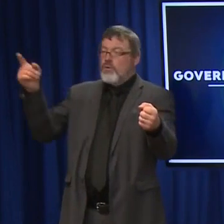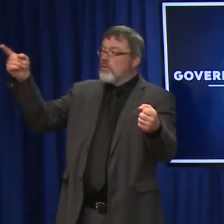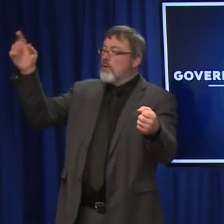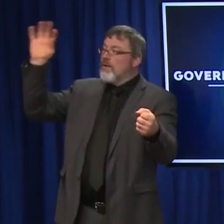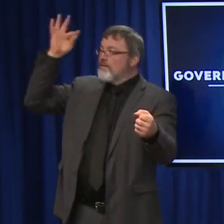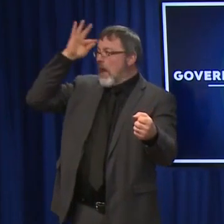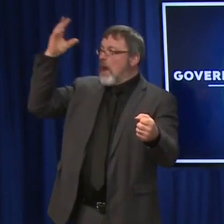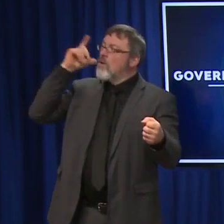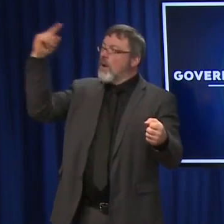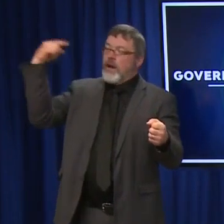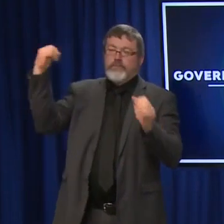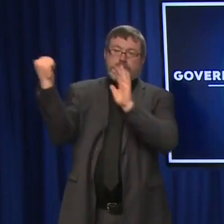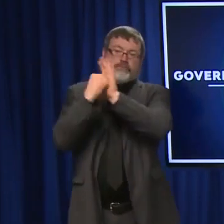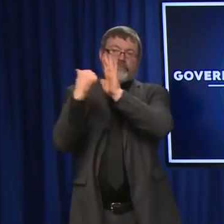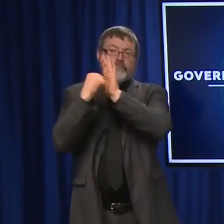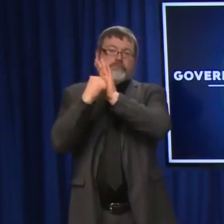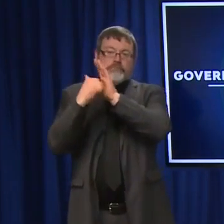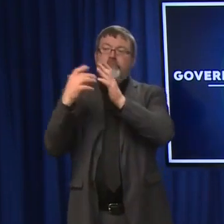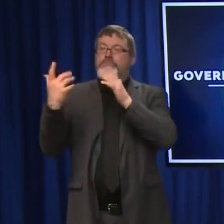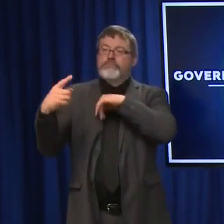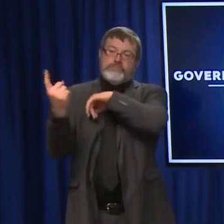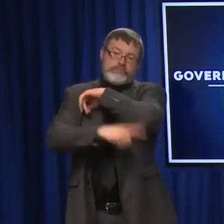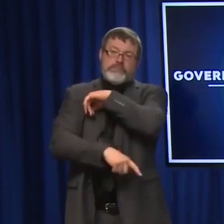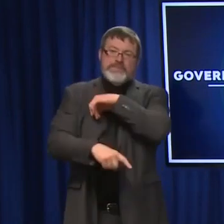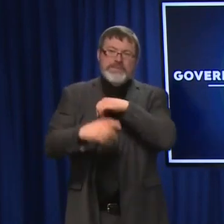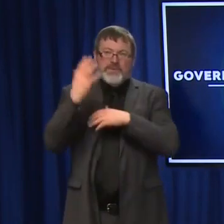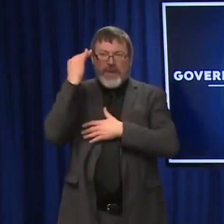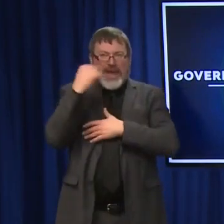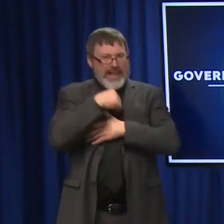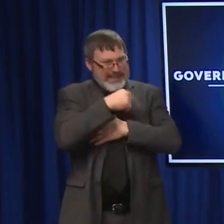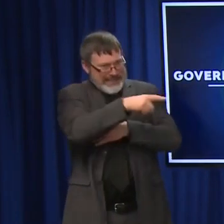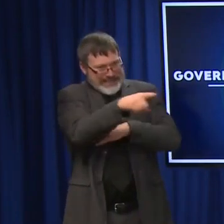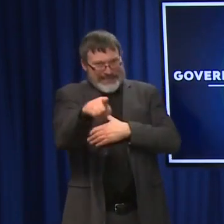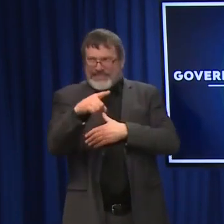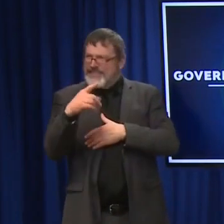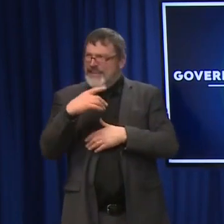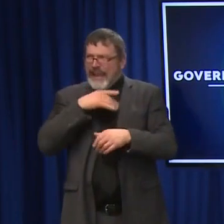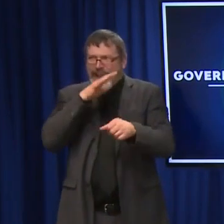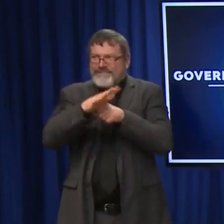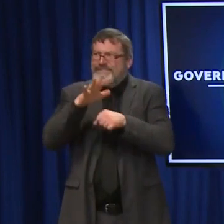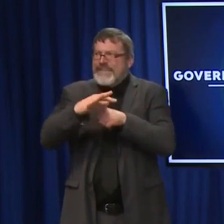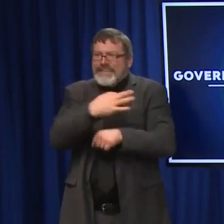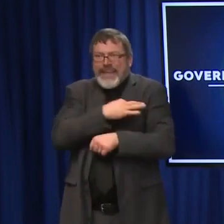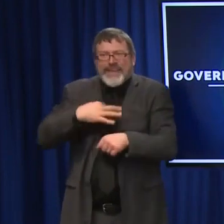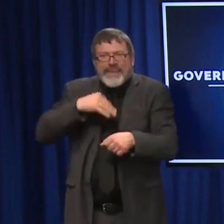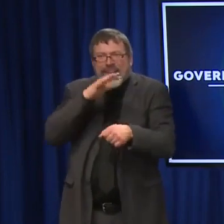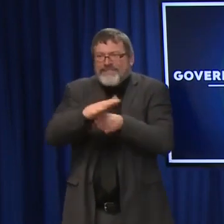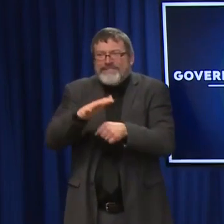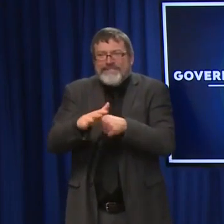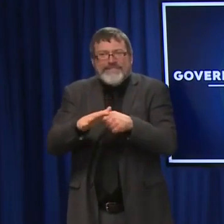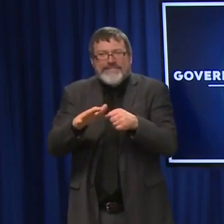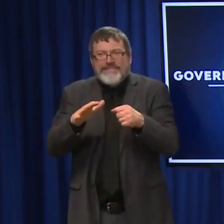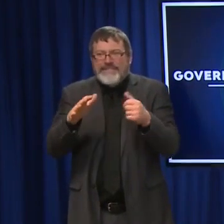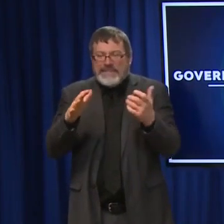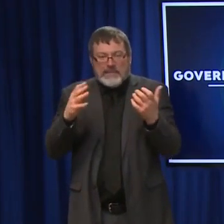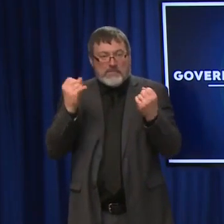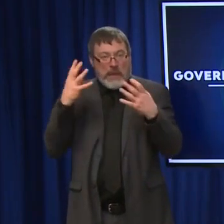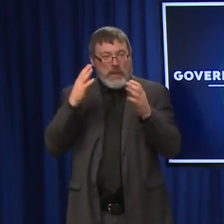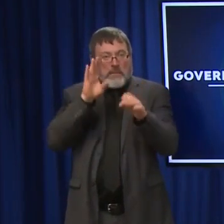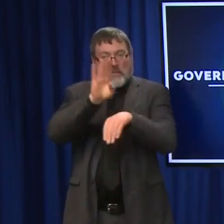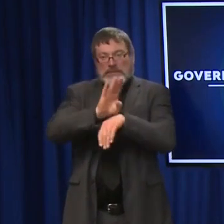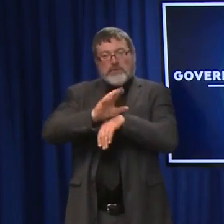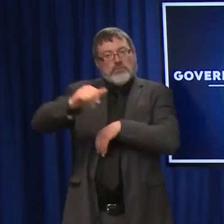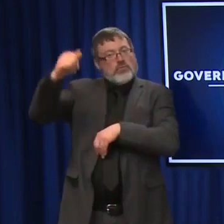really did something wrong because having those employees is so important and they'll kind of play the risk game a little bit with the uncertainty. There's a federal